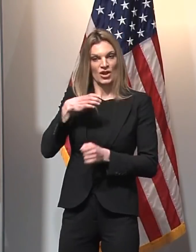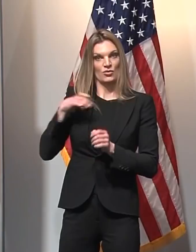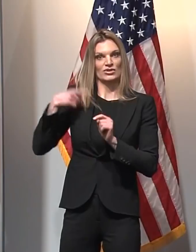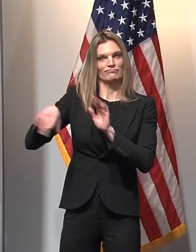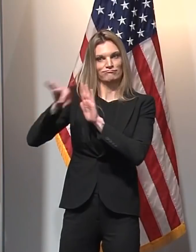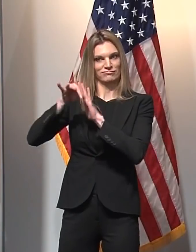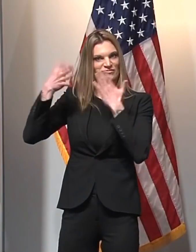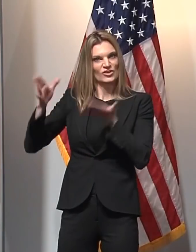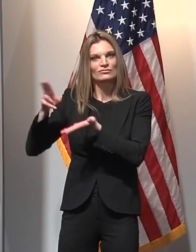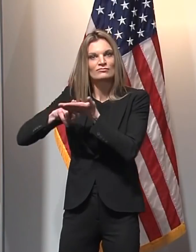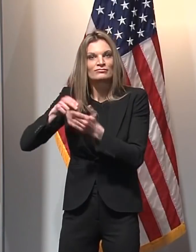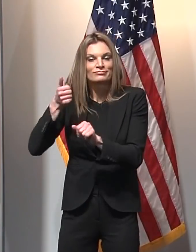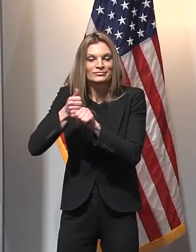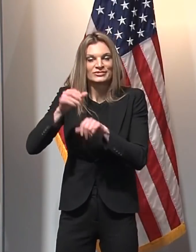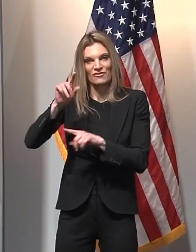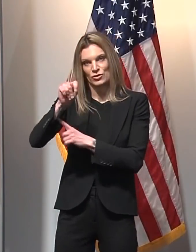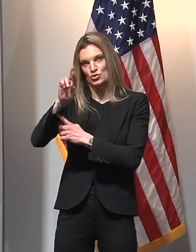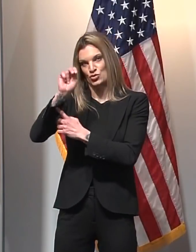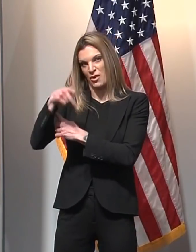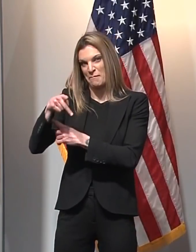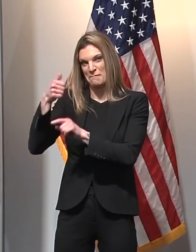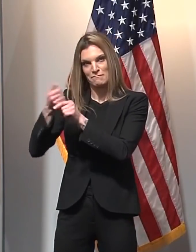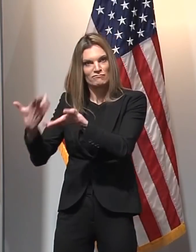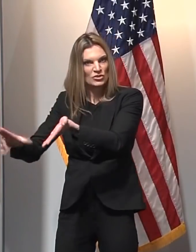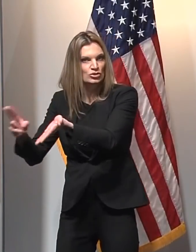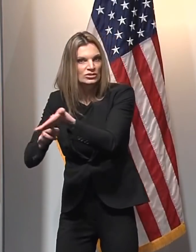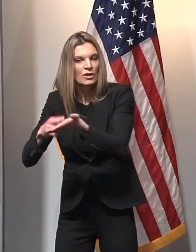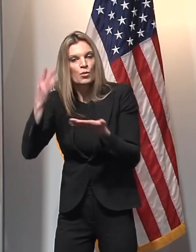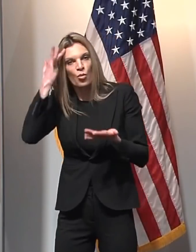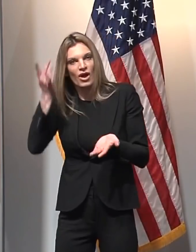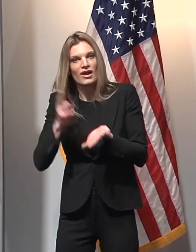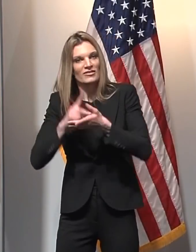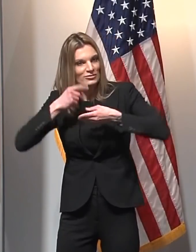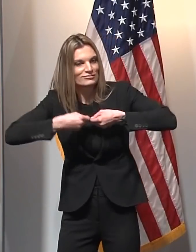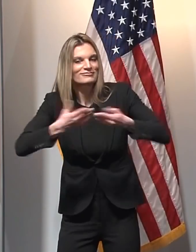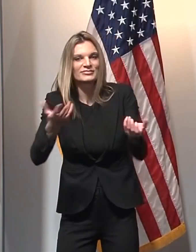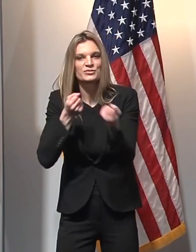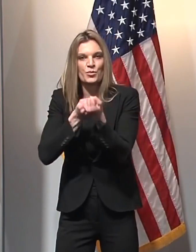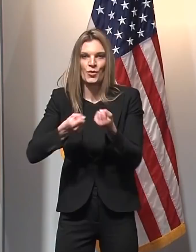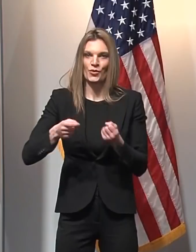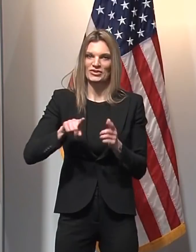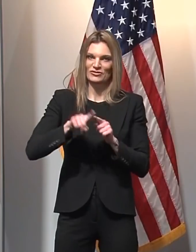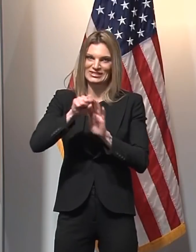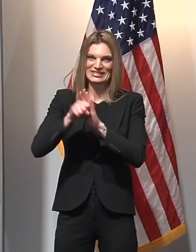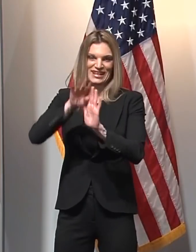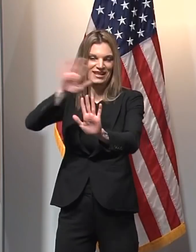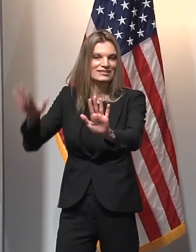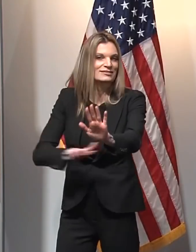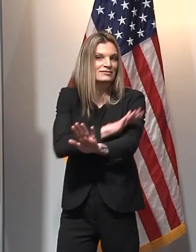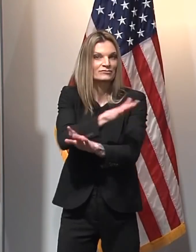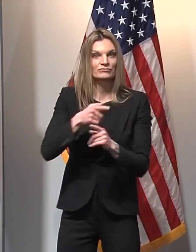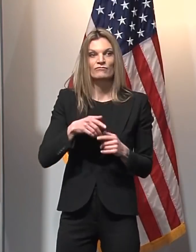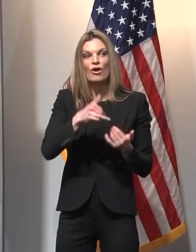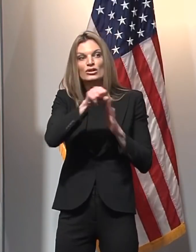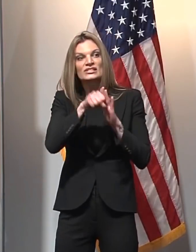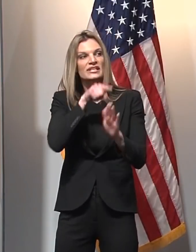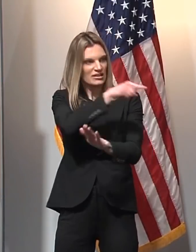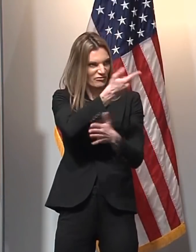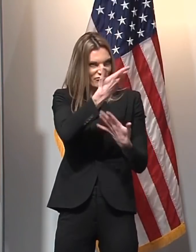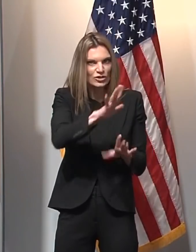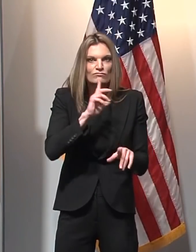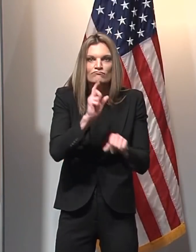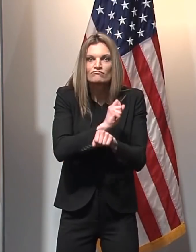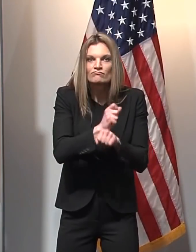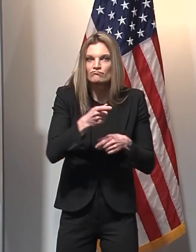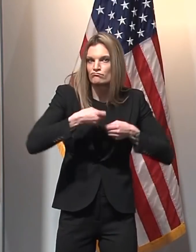and signed by Donald Trump to send this kind of relief to states across the country. Other states are deploying these resources to